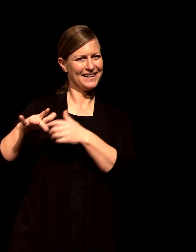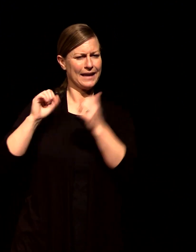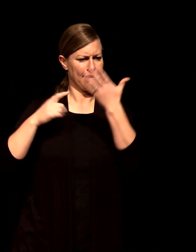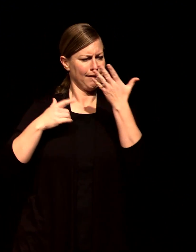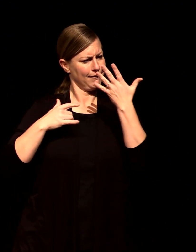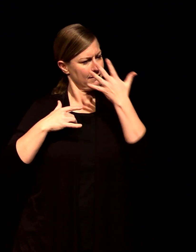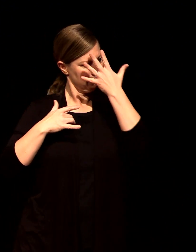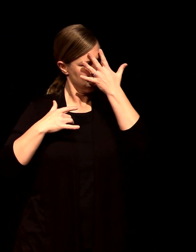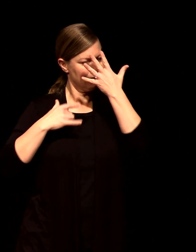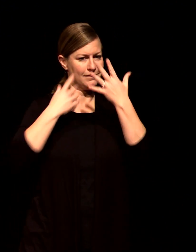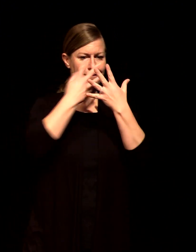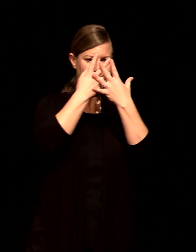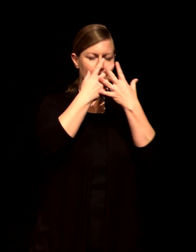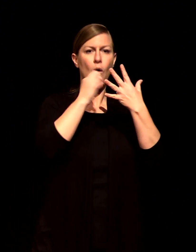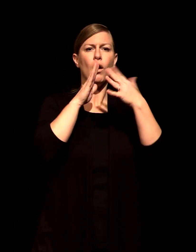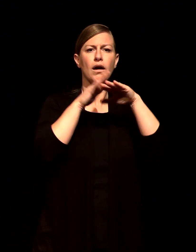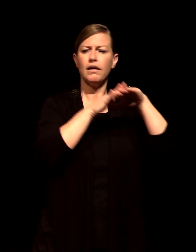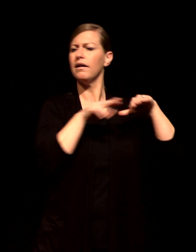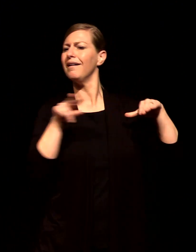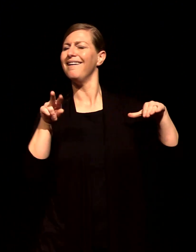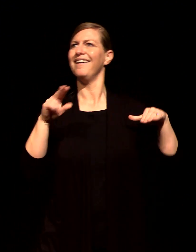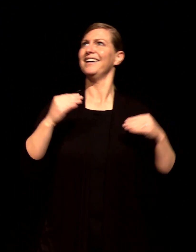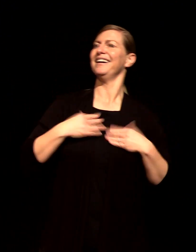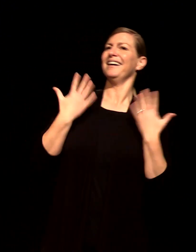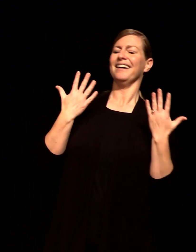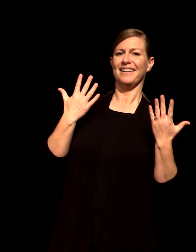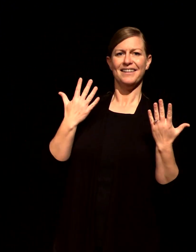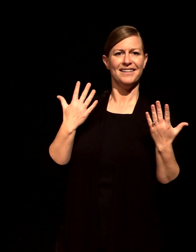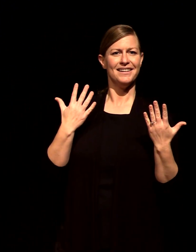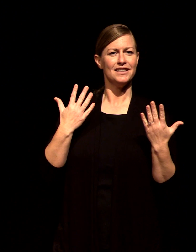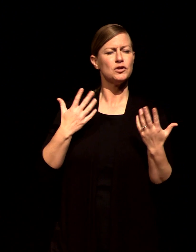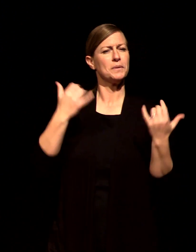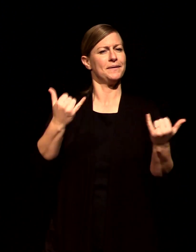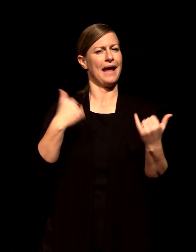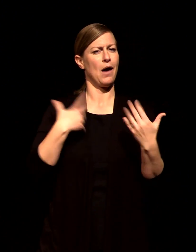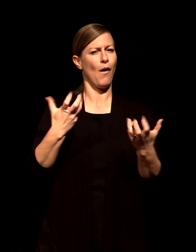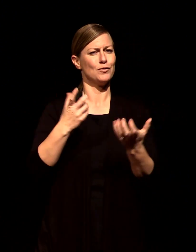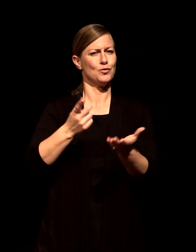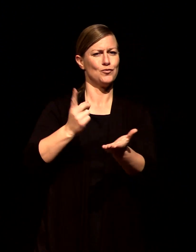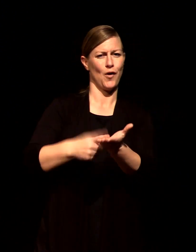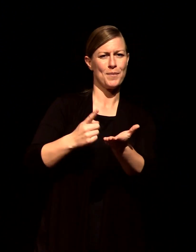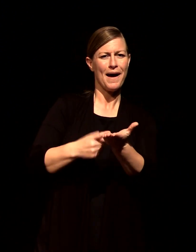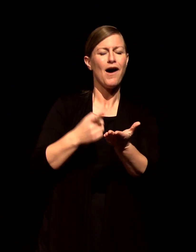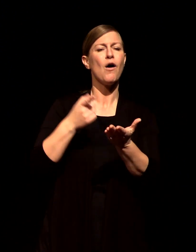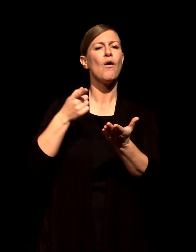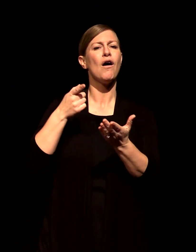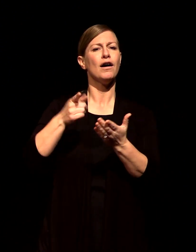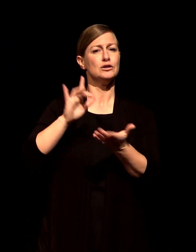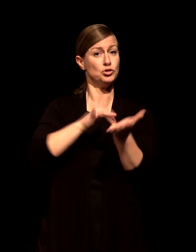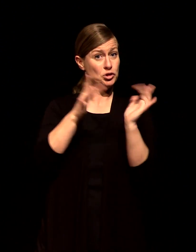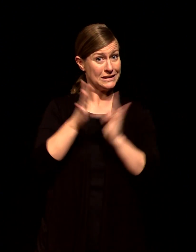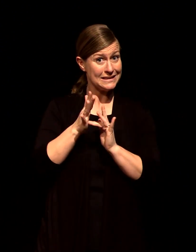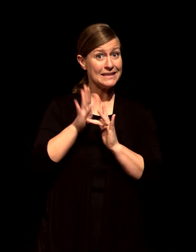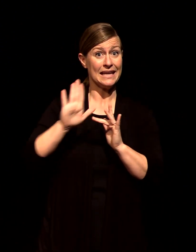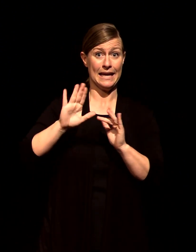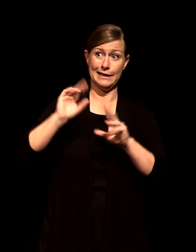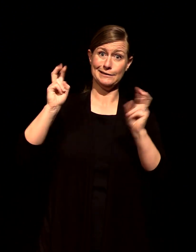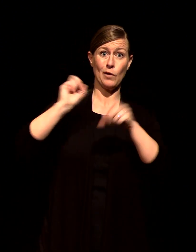the serious business of joy that Jesus initiates and I want us to understand this idea that